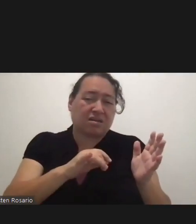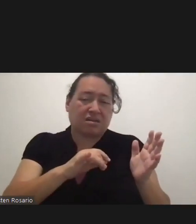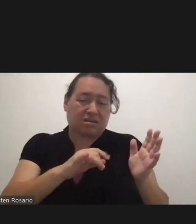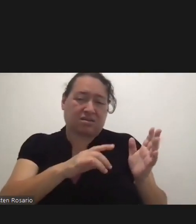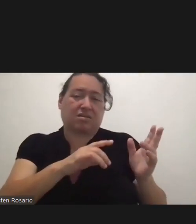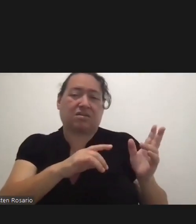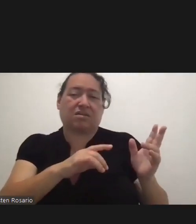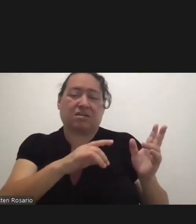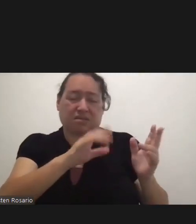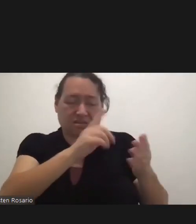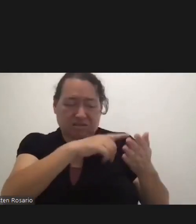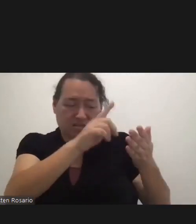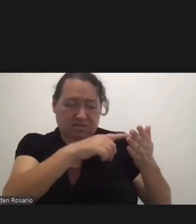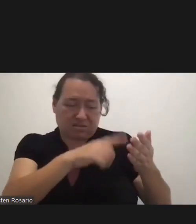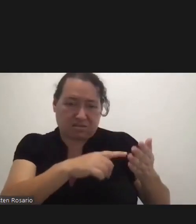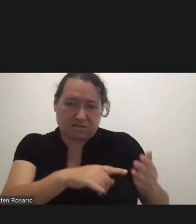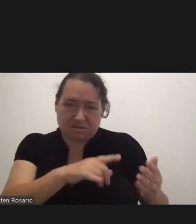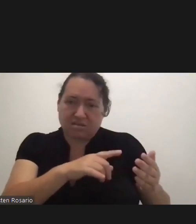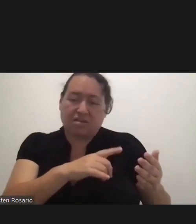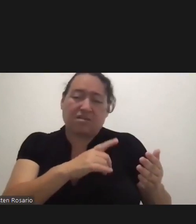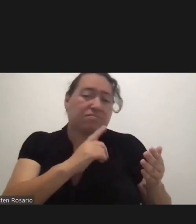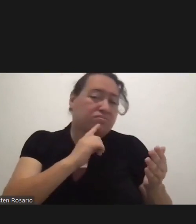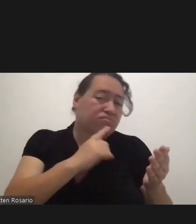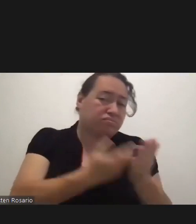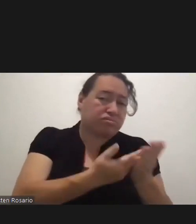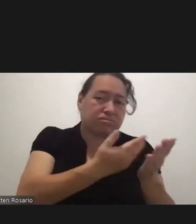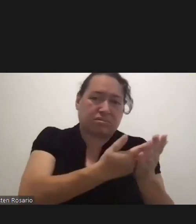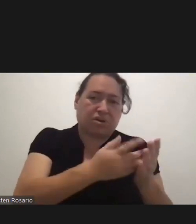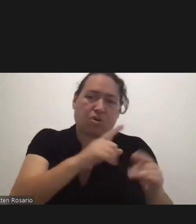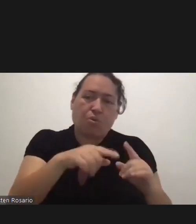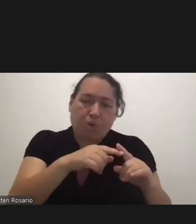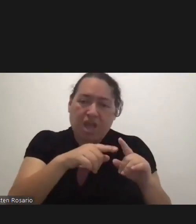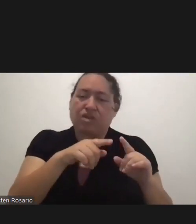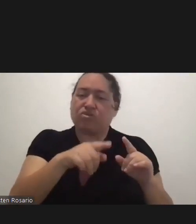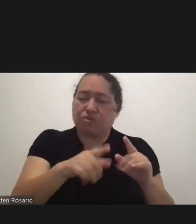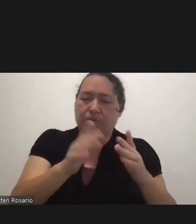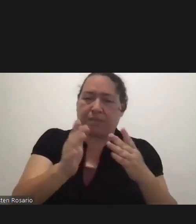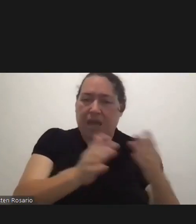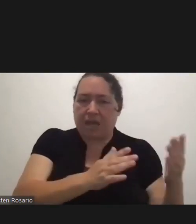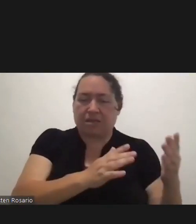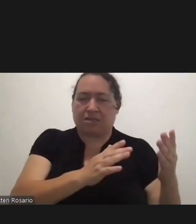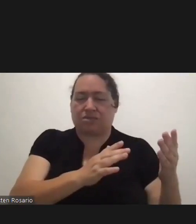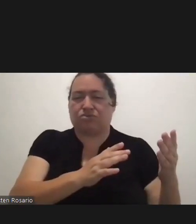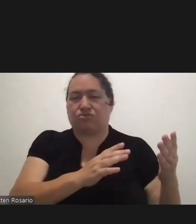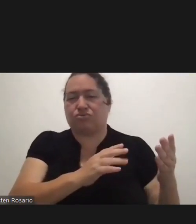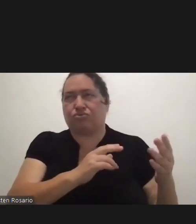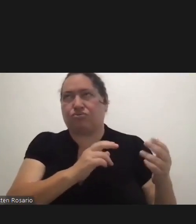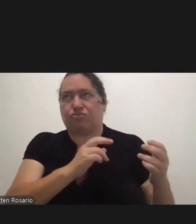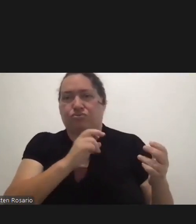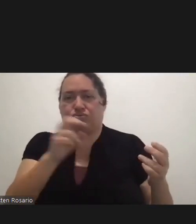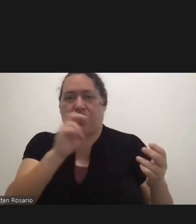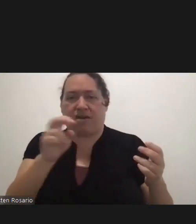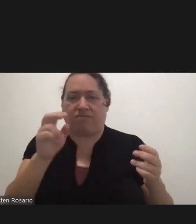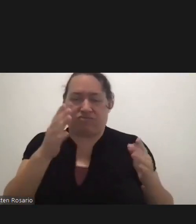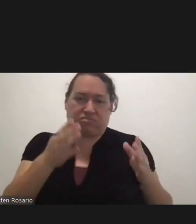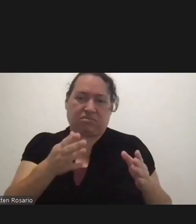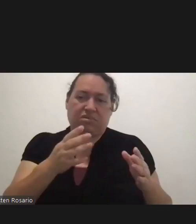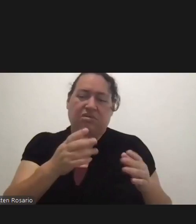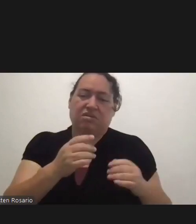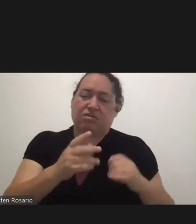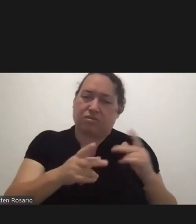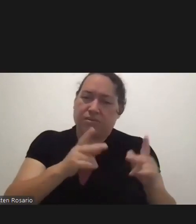to travel. So this information is going to be up on our website. And people will be